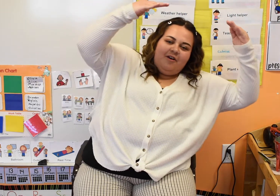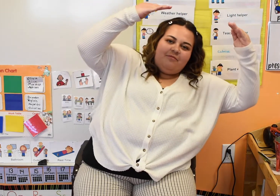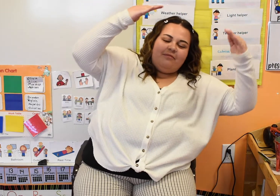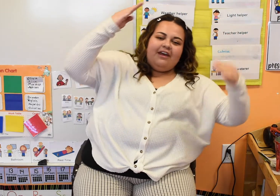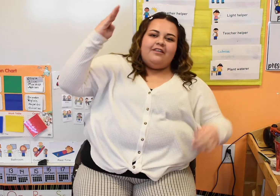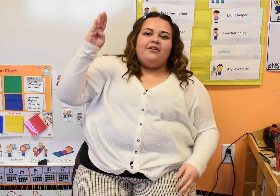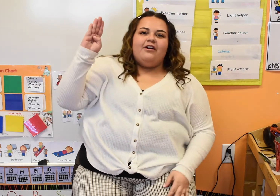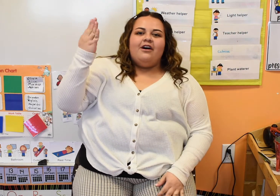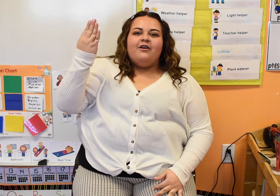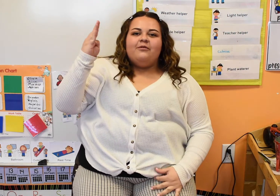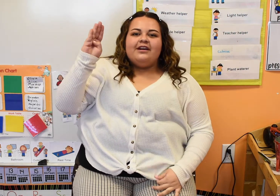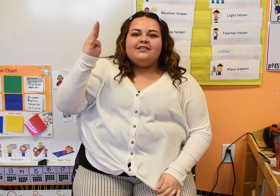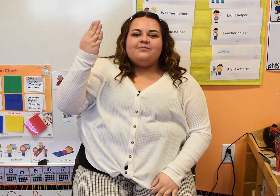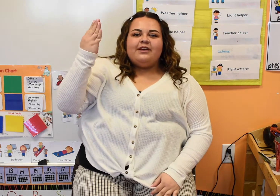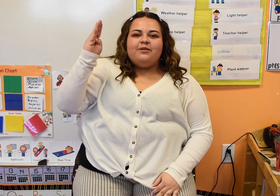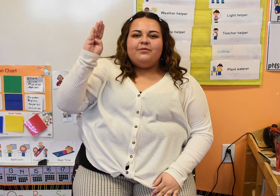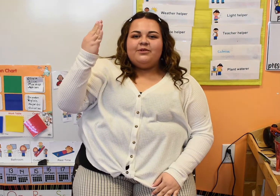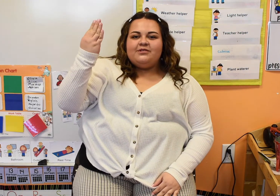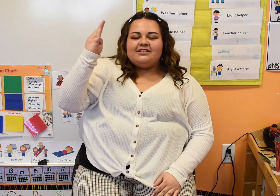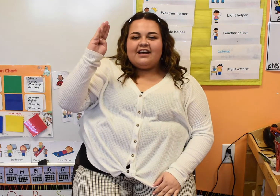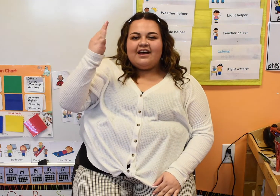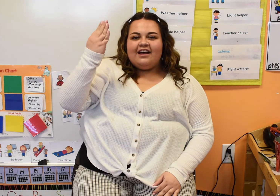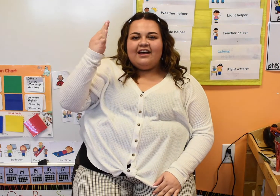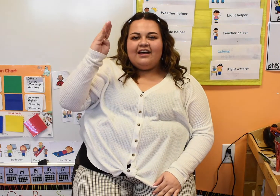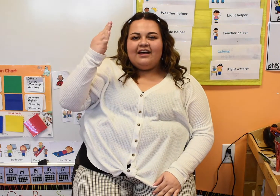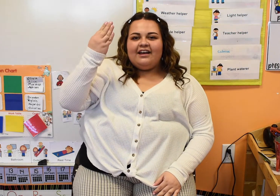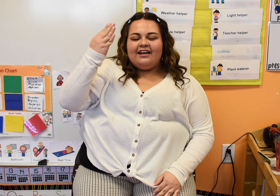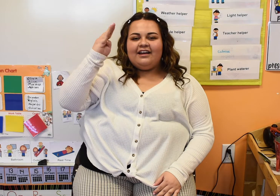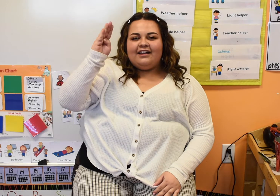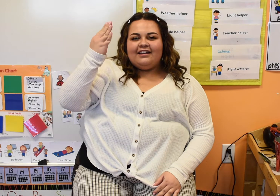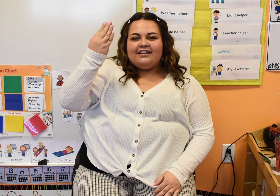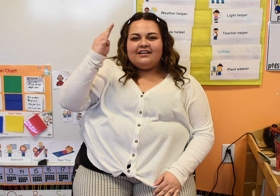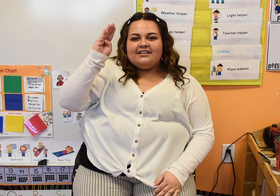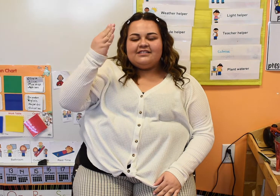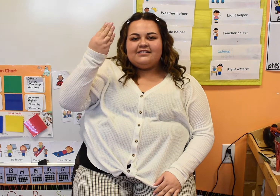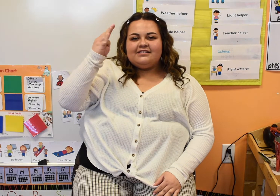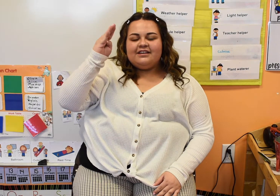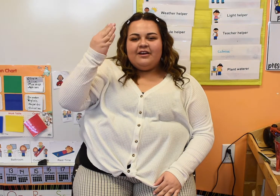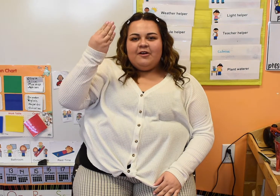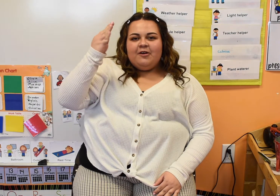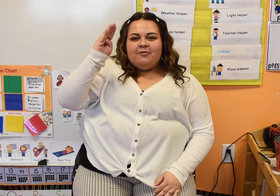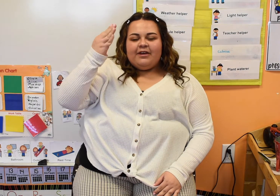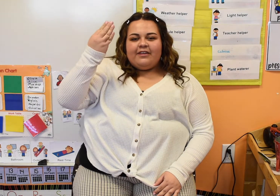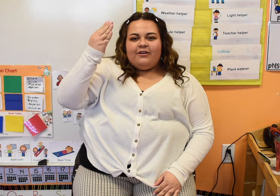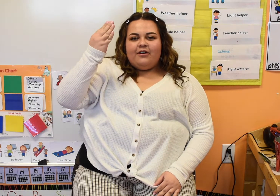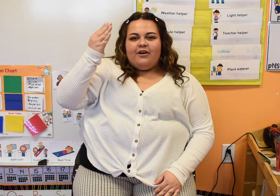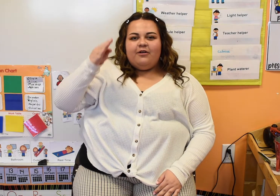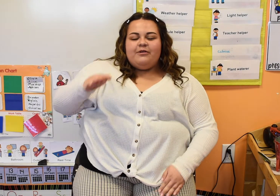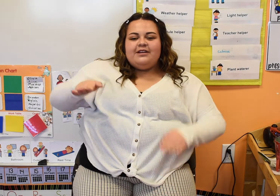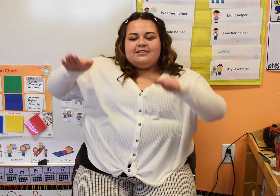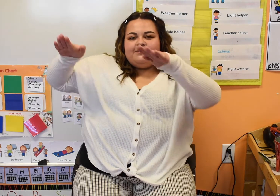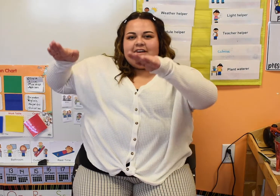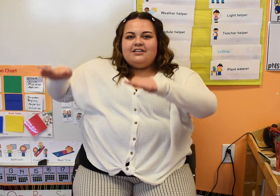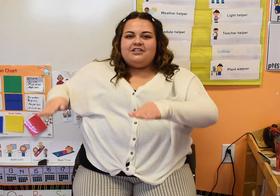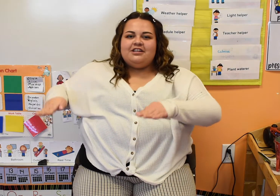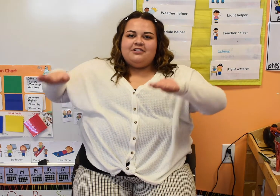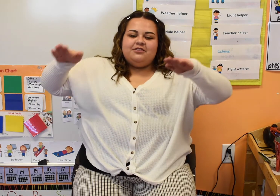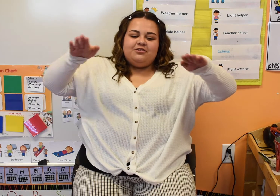May there always be blue skies May there always be children